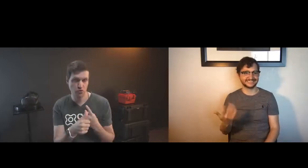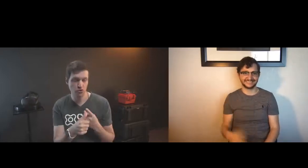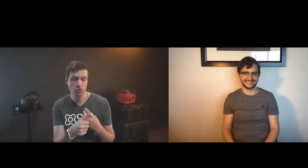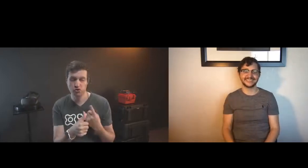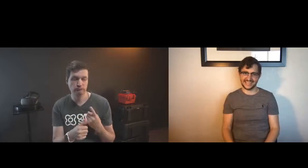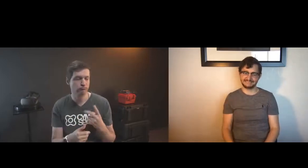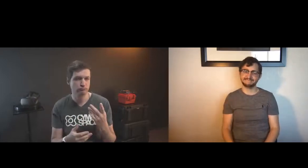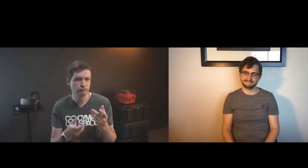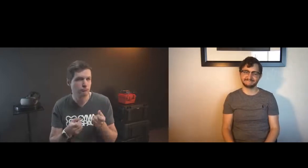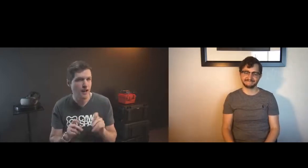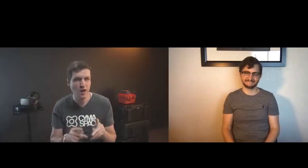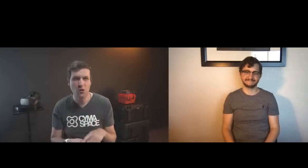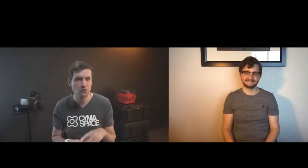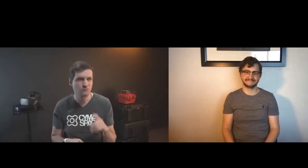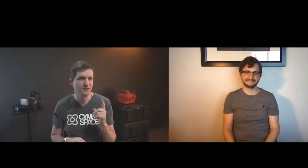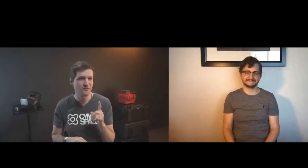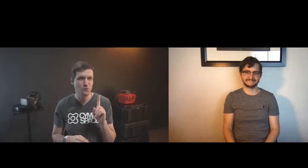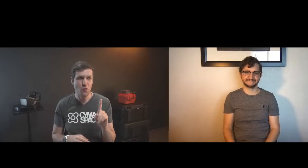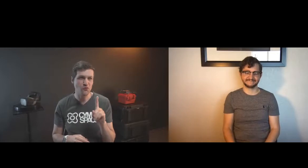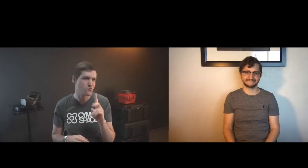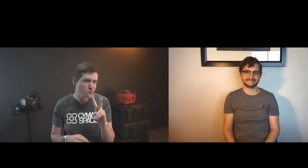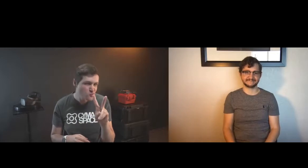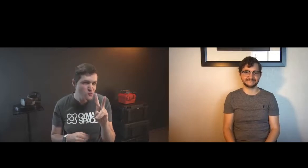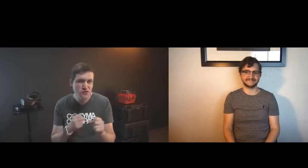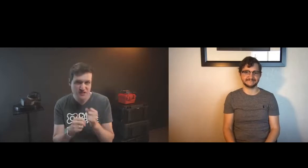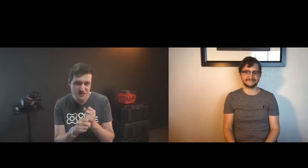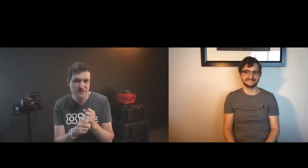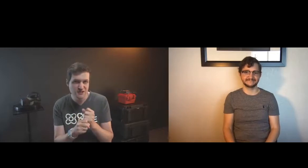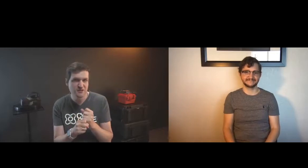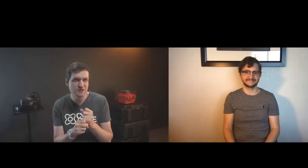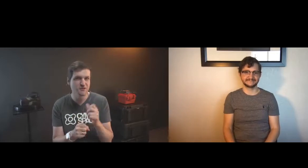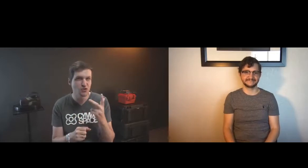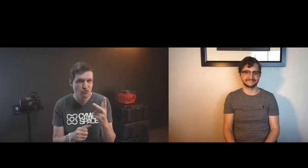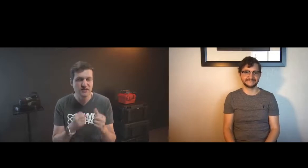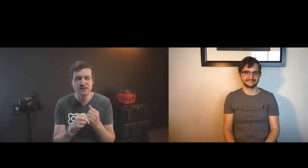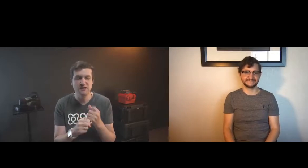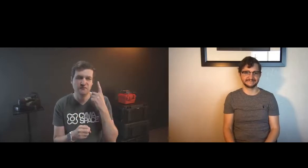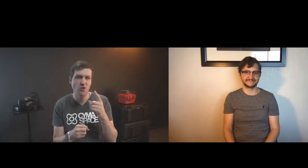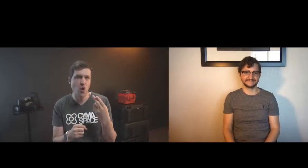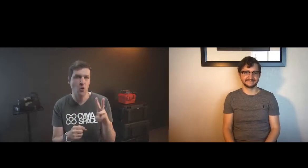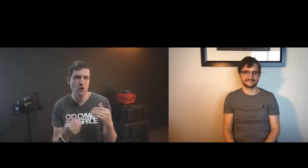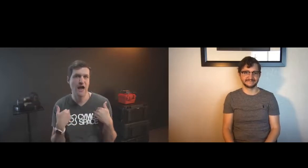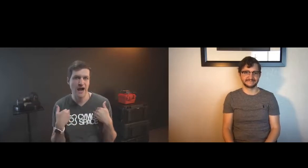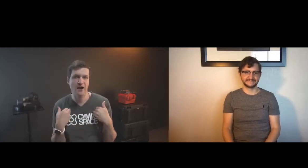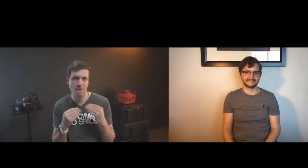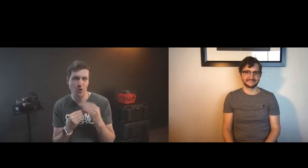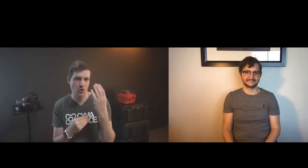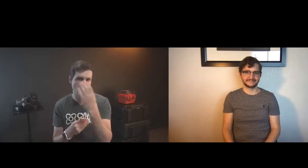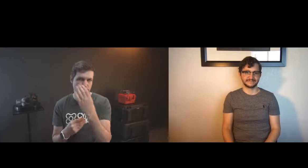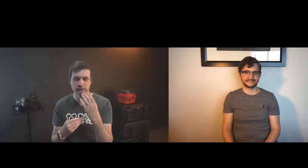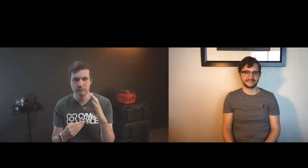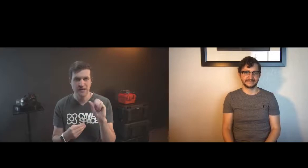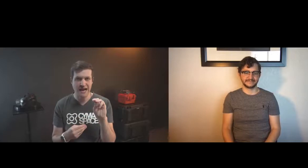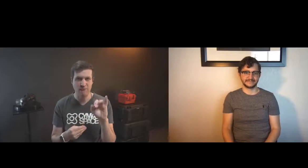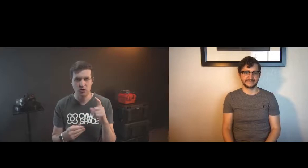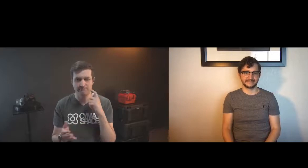within depending on the hardware that would be available first i mean one to two years three years for the